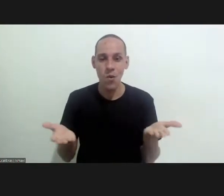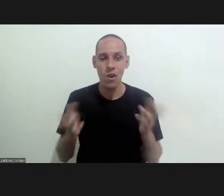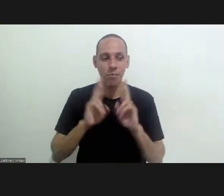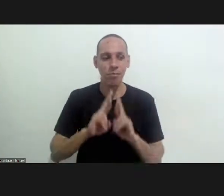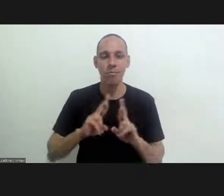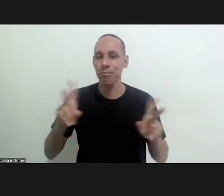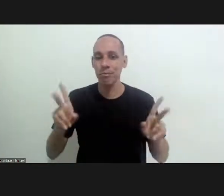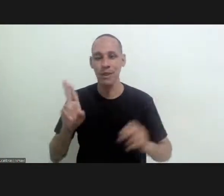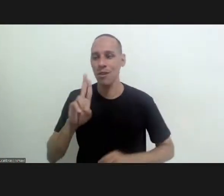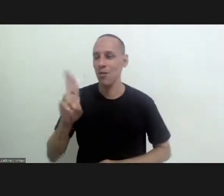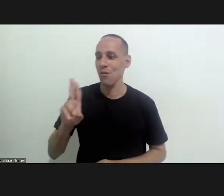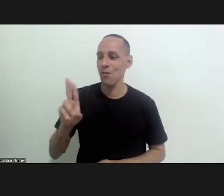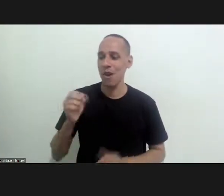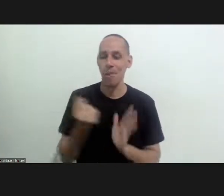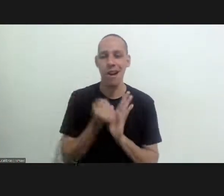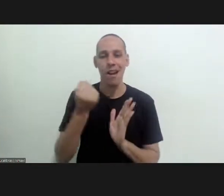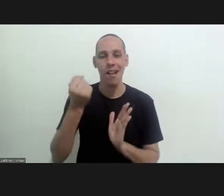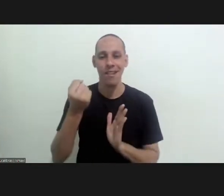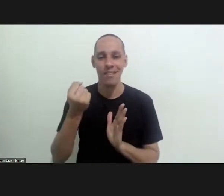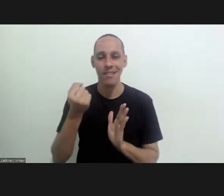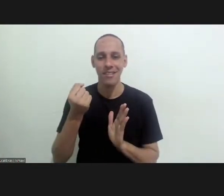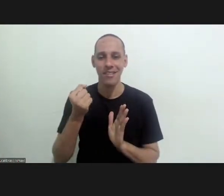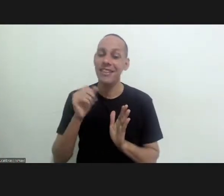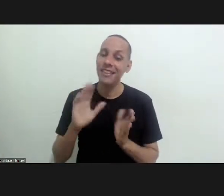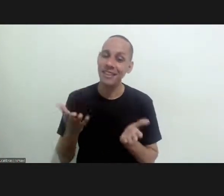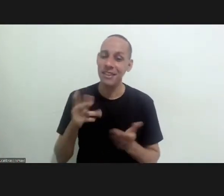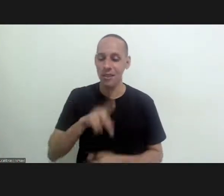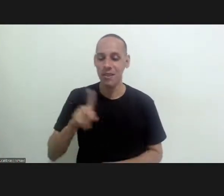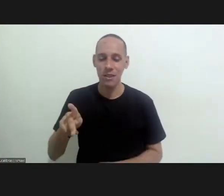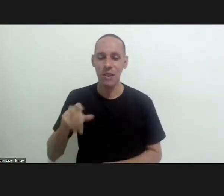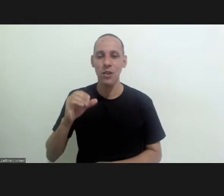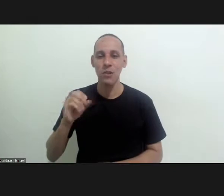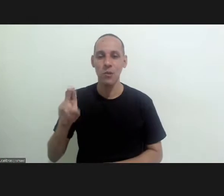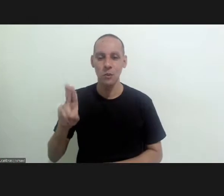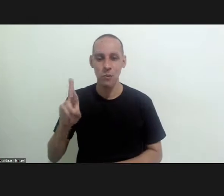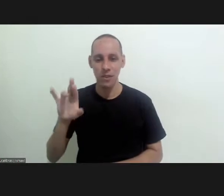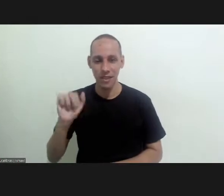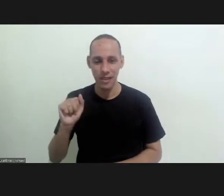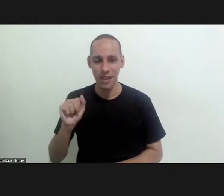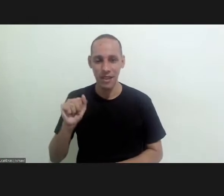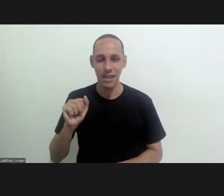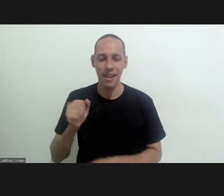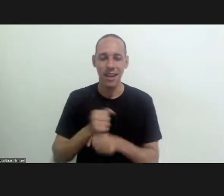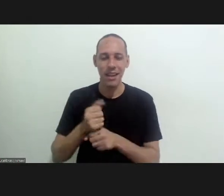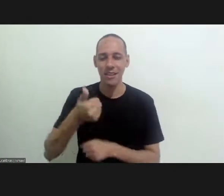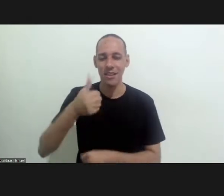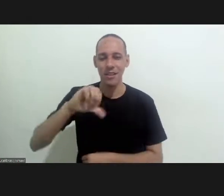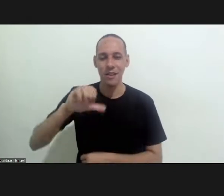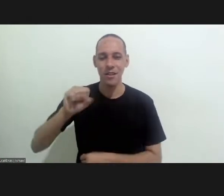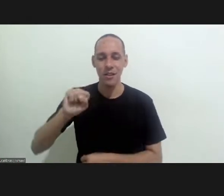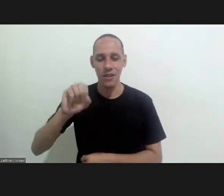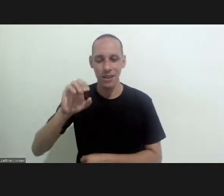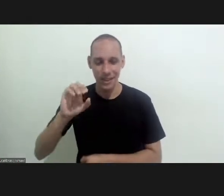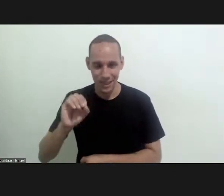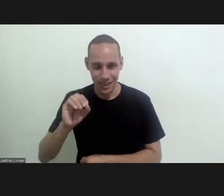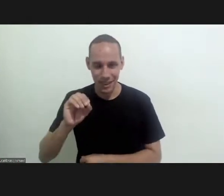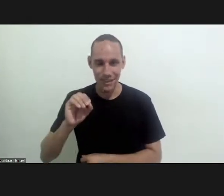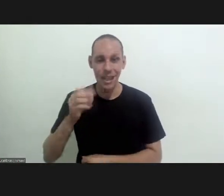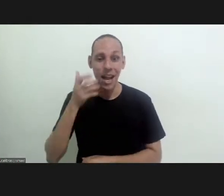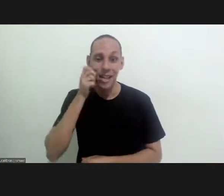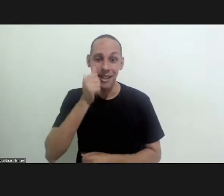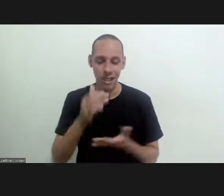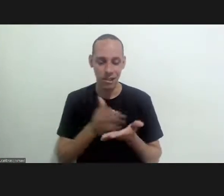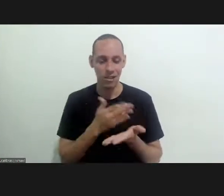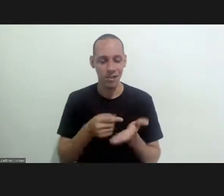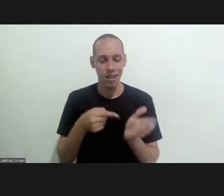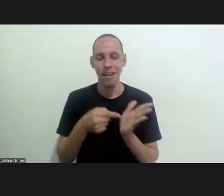so with this uh rescue which professor mora did in 1980 as of 1980 the journal